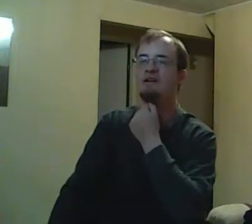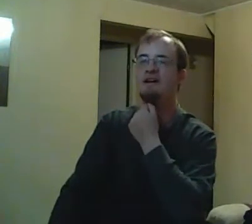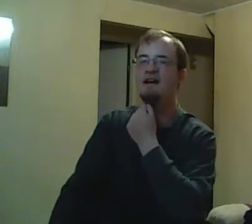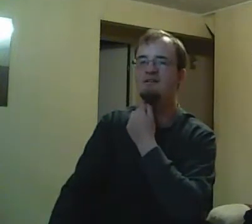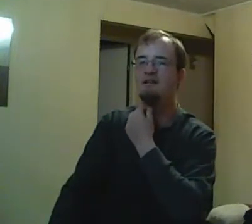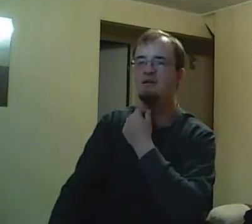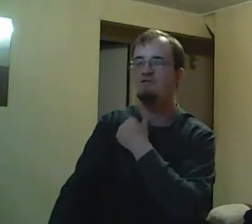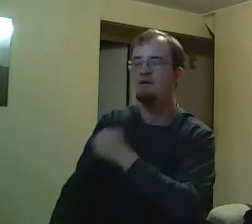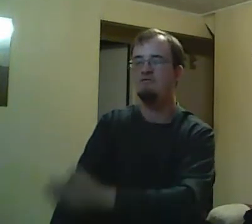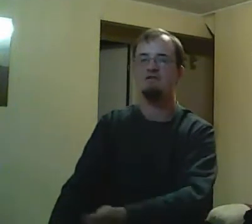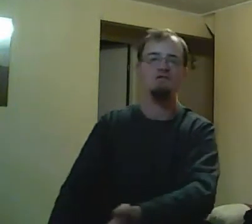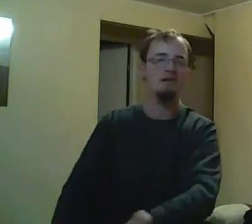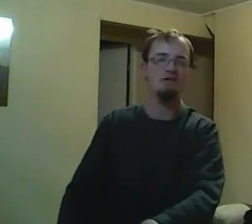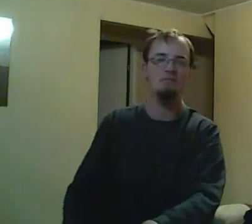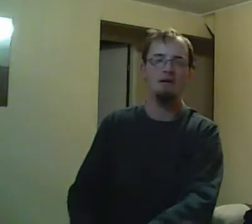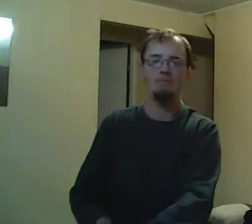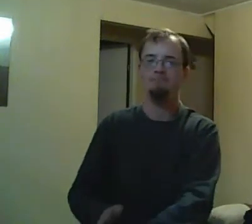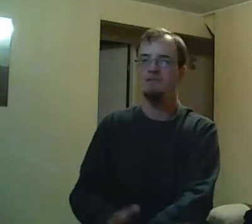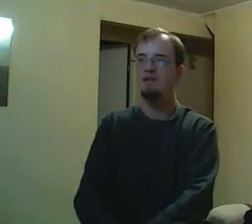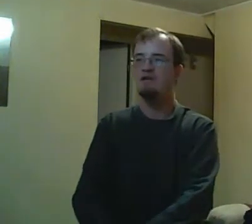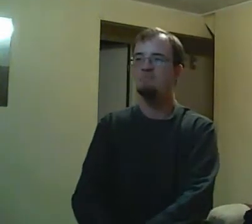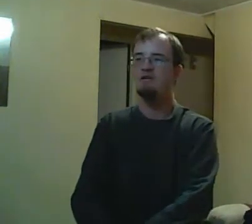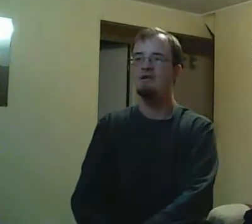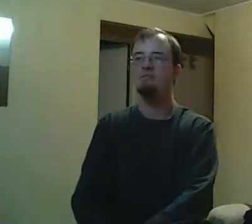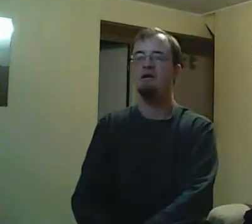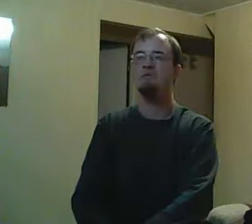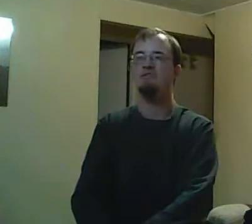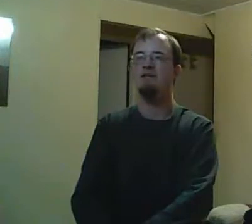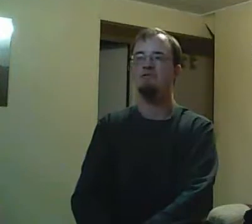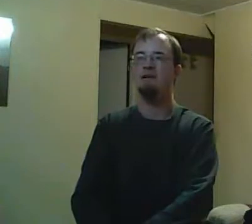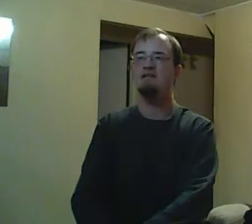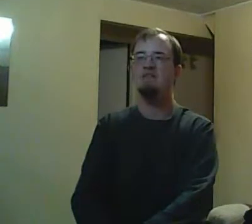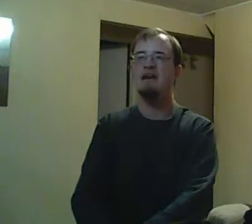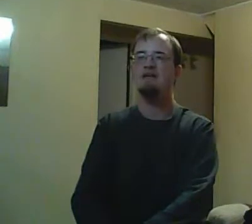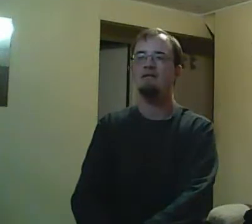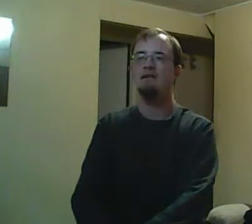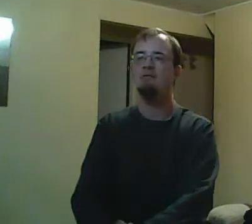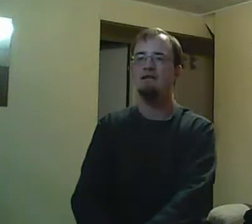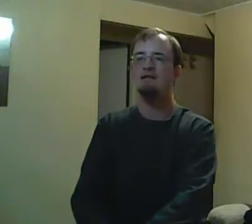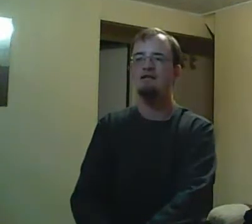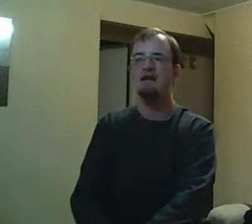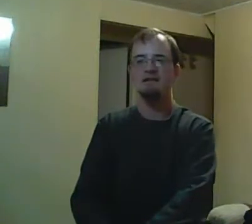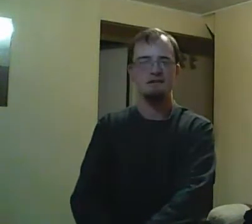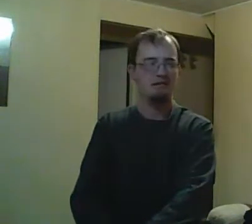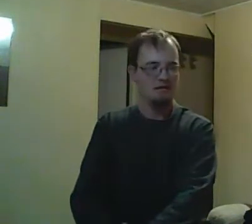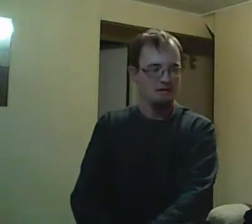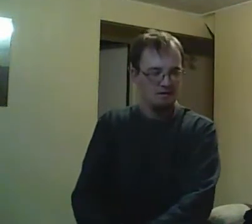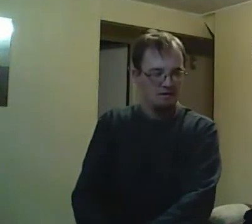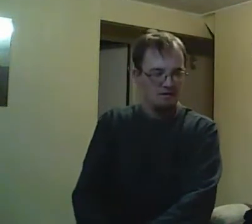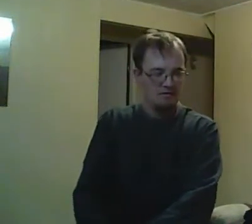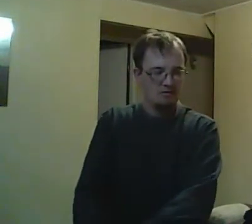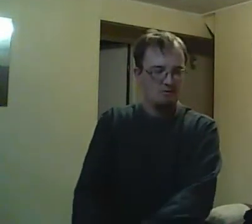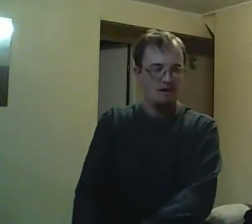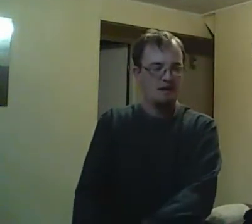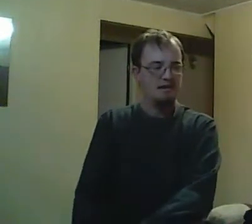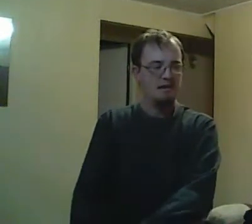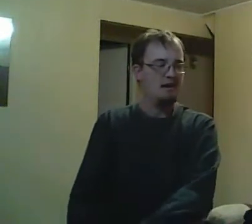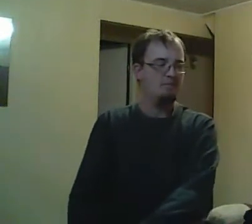completely botched it with Rick. We all know that. But here's the thing about Radich. Is that he still thinks that